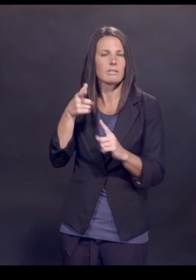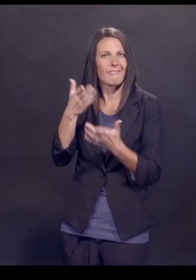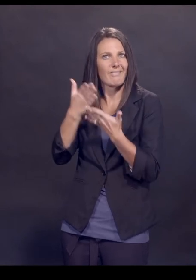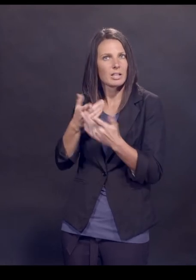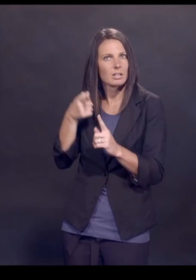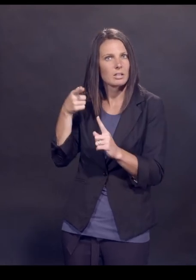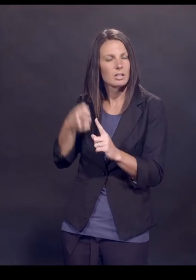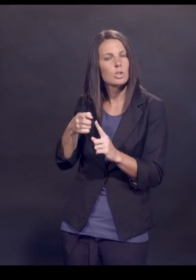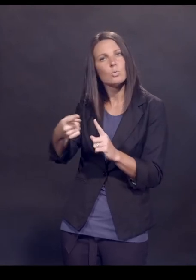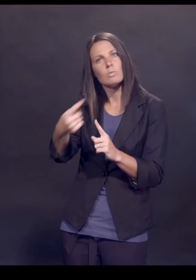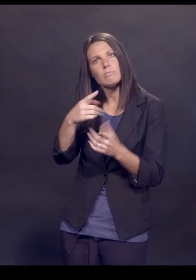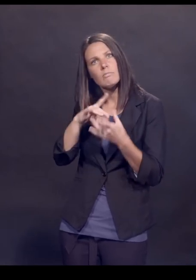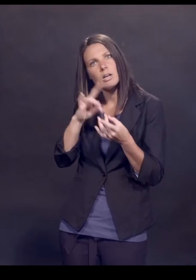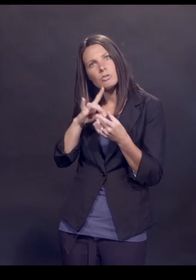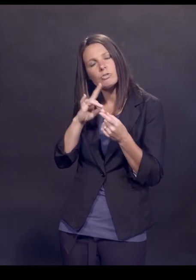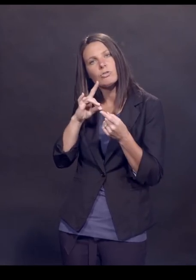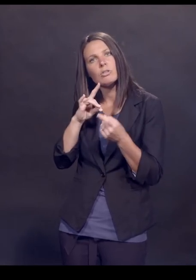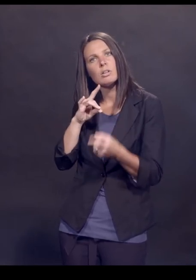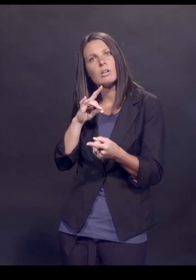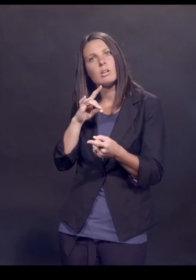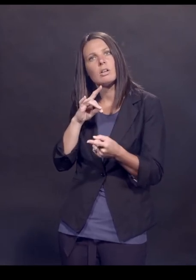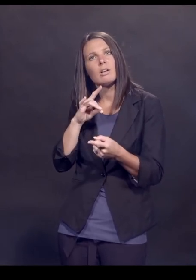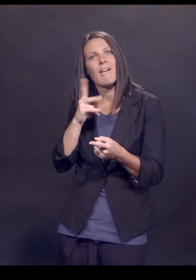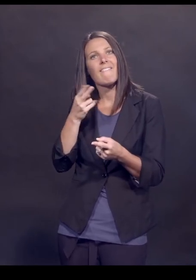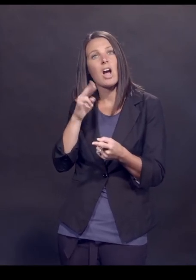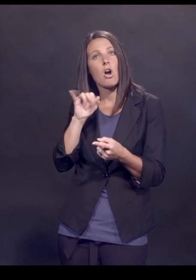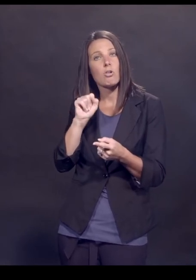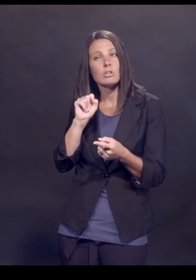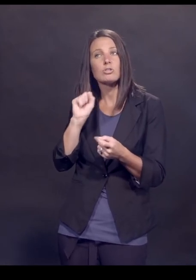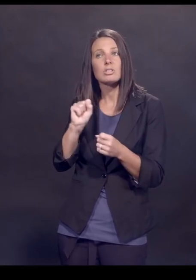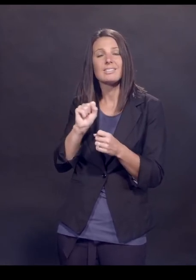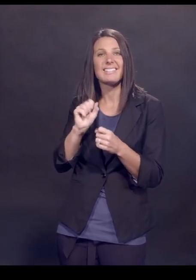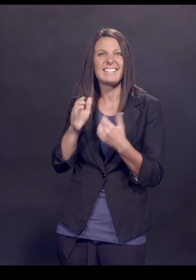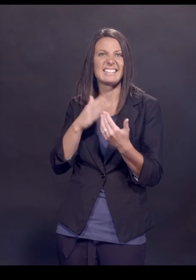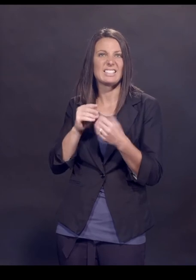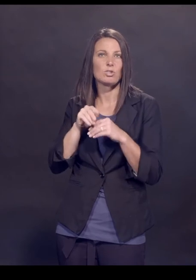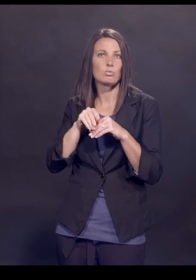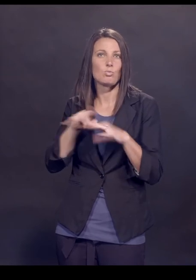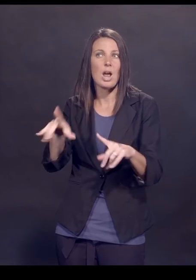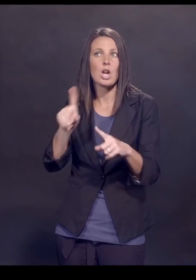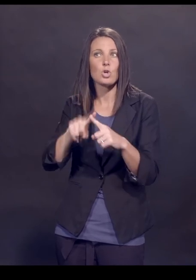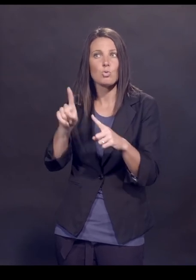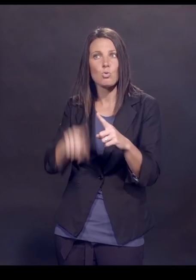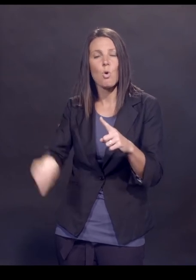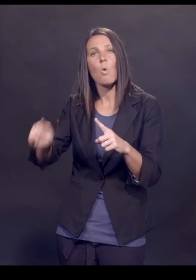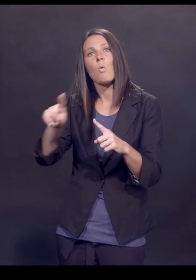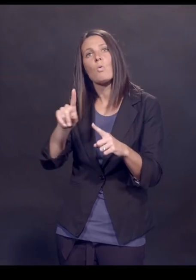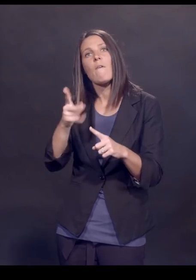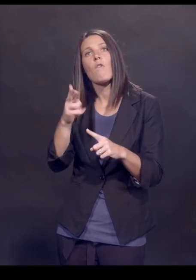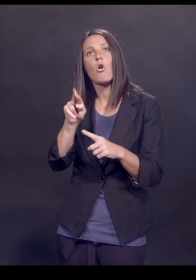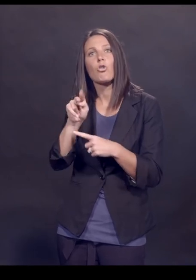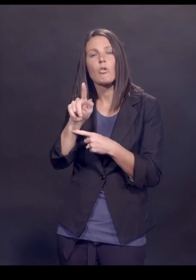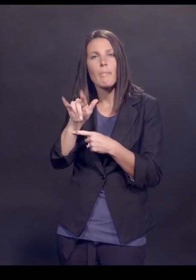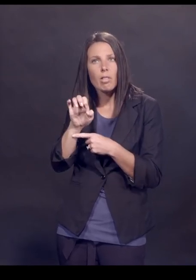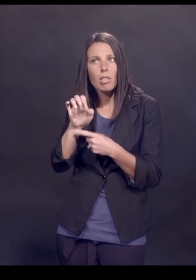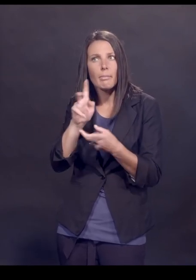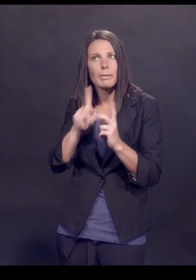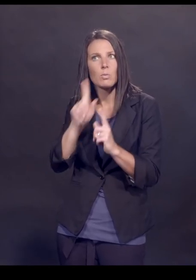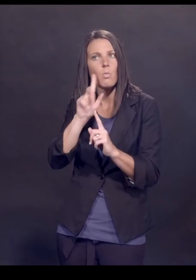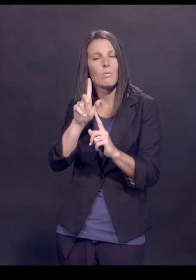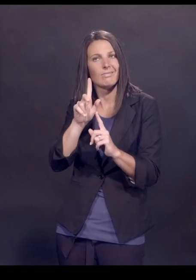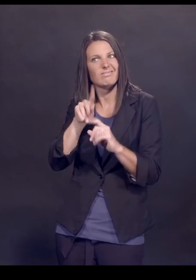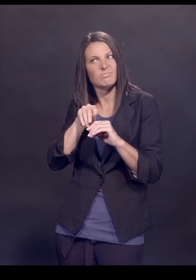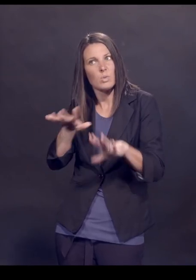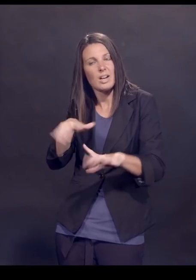as you say, this virus can be transmitted to those people who are vulnerable and have impacts that